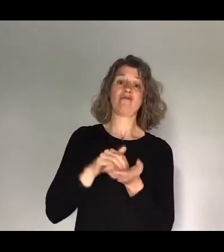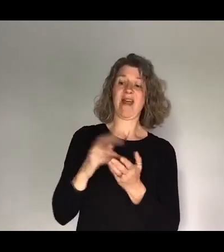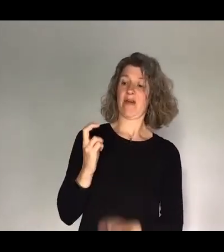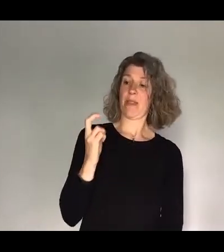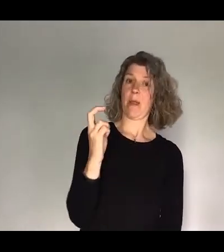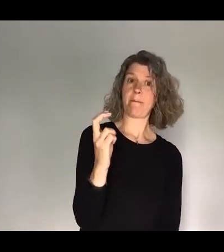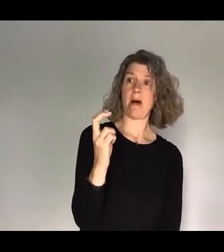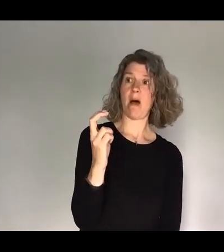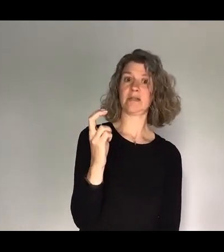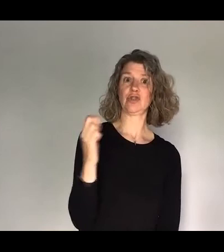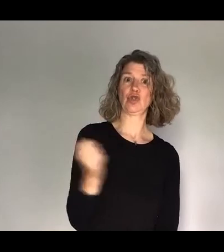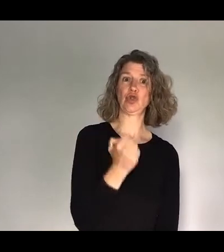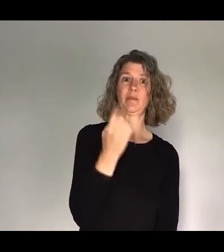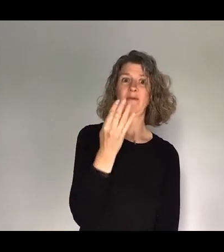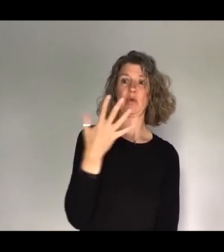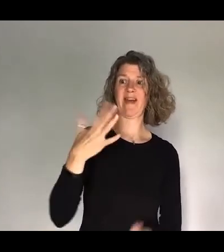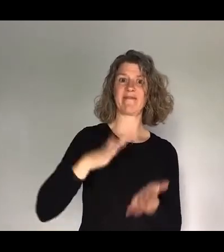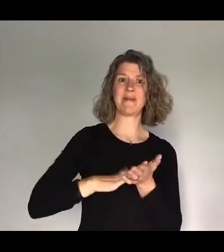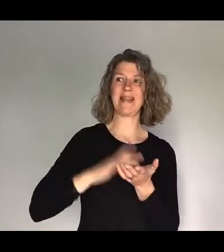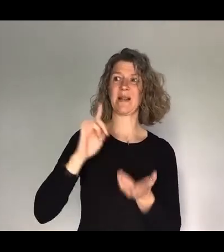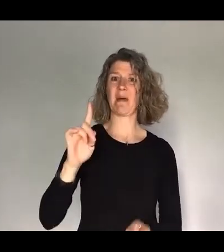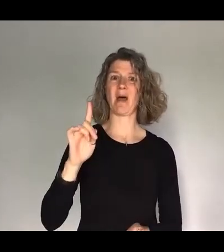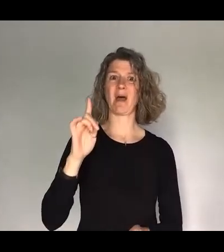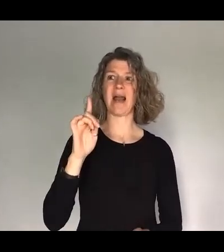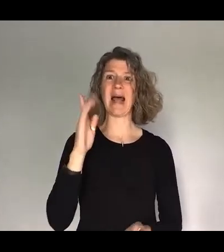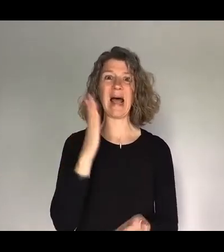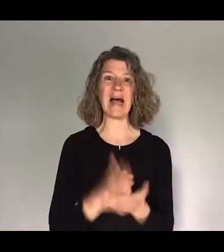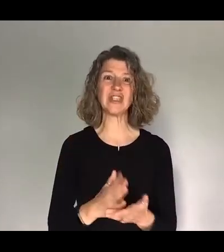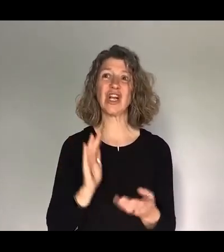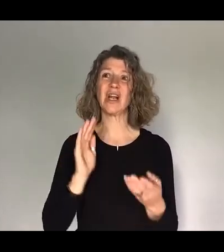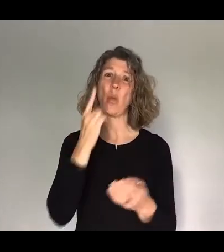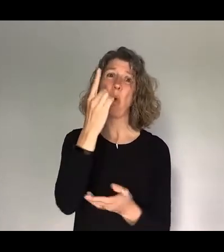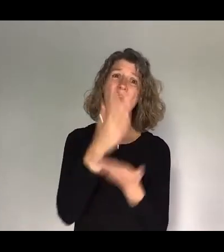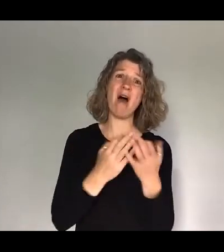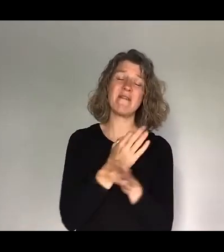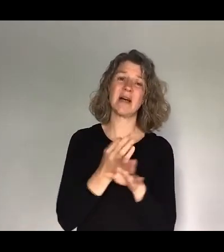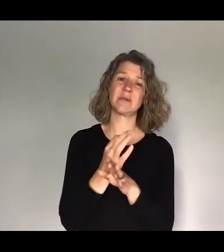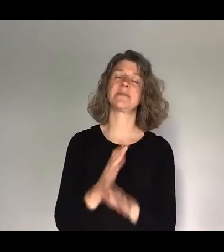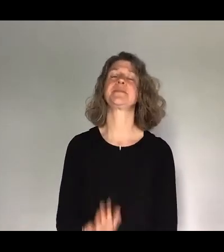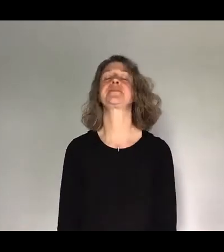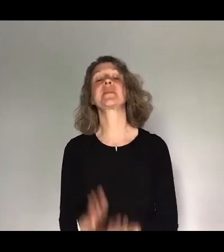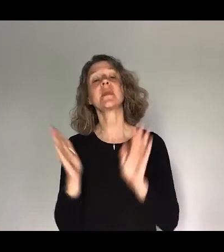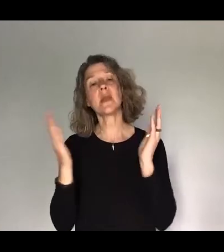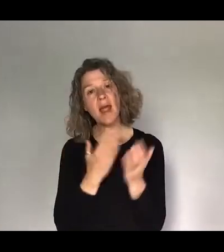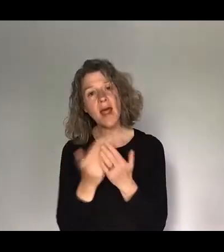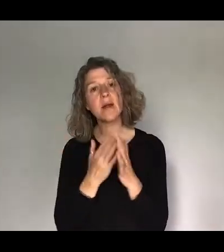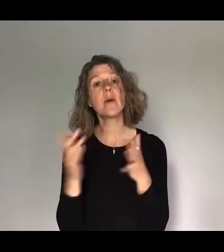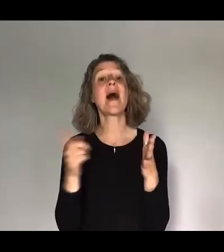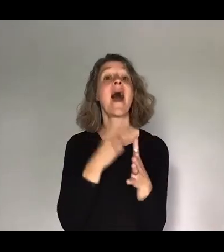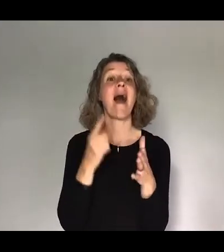hour and 45. Come What a mare. We've all been there. Anyway, Alpha... Alpha. ...is back again. I was going to say starting.